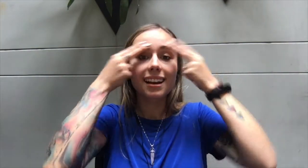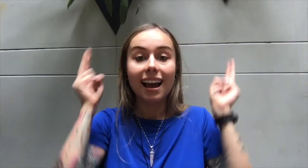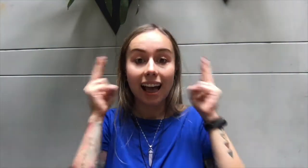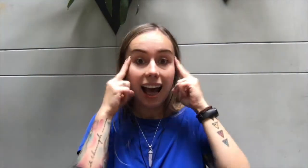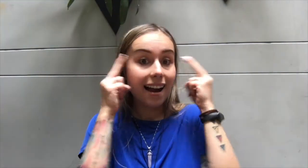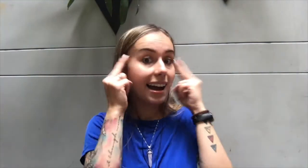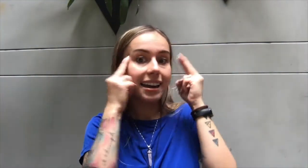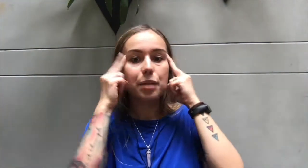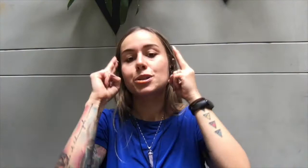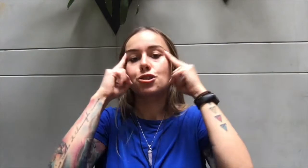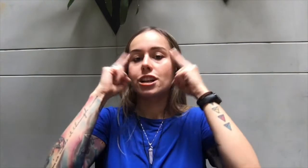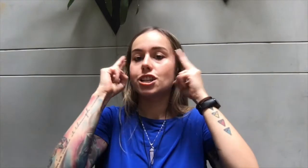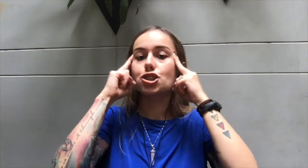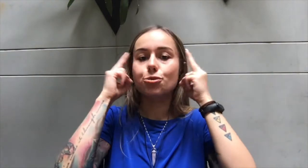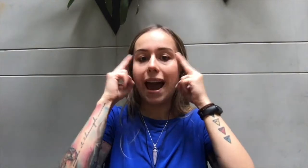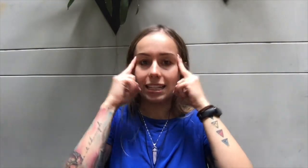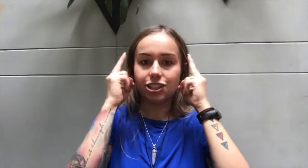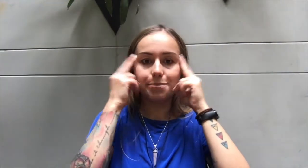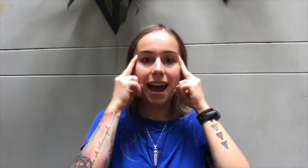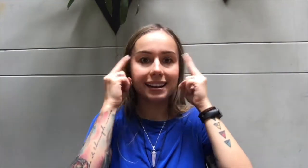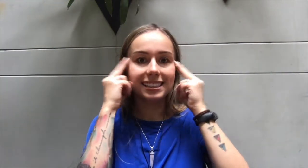I am an attractor magnet.